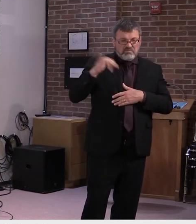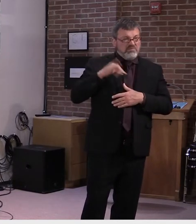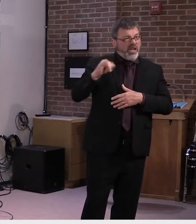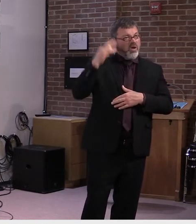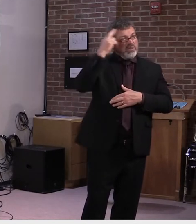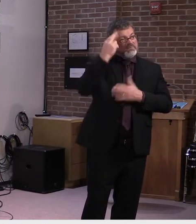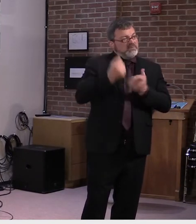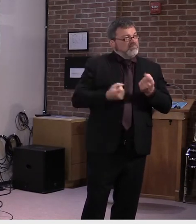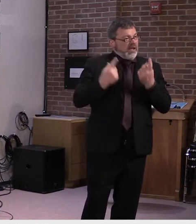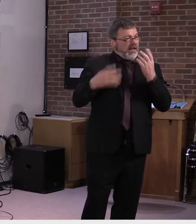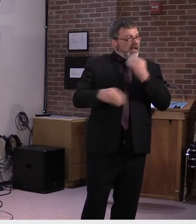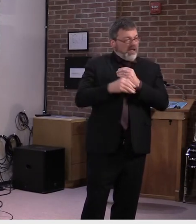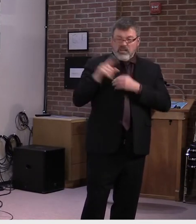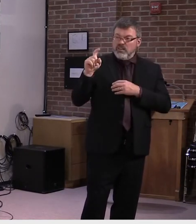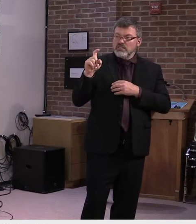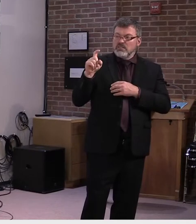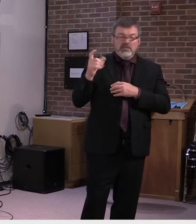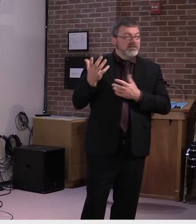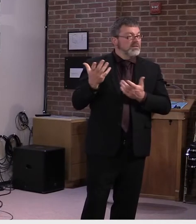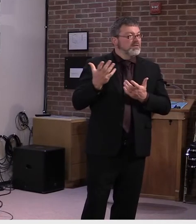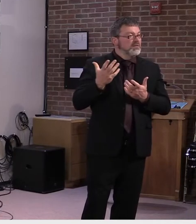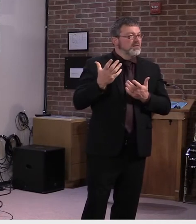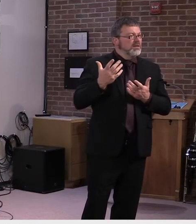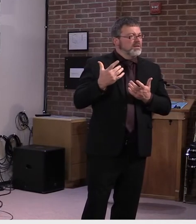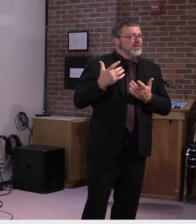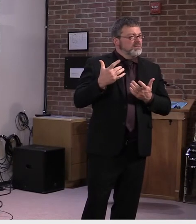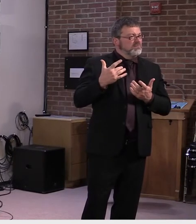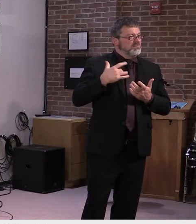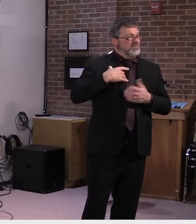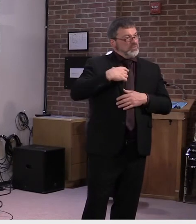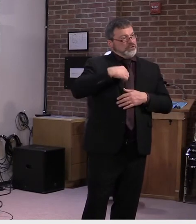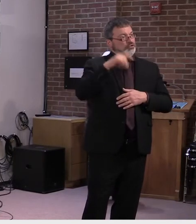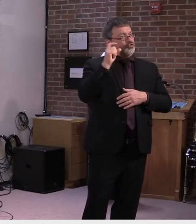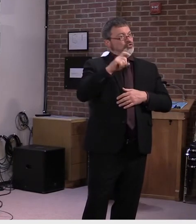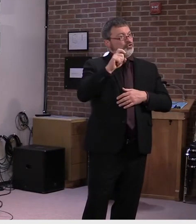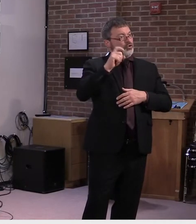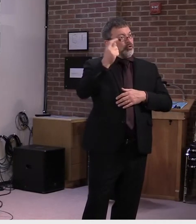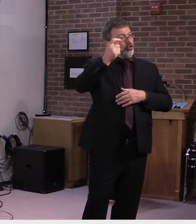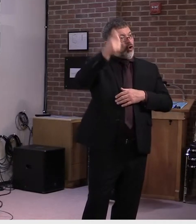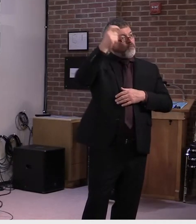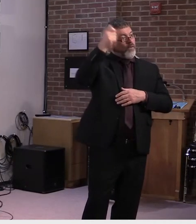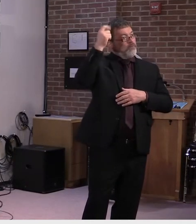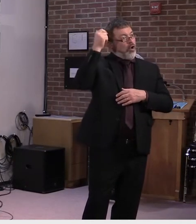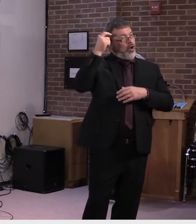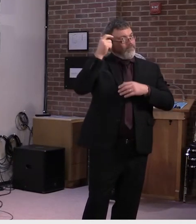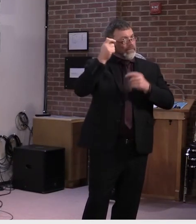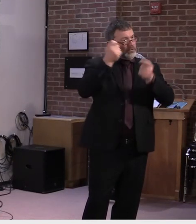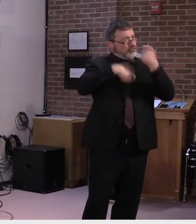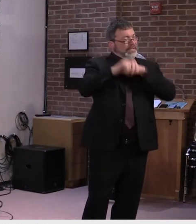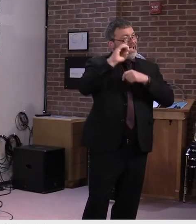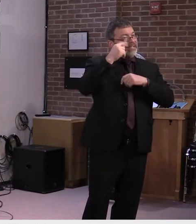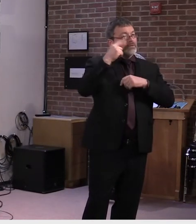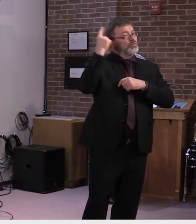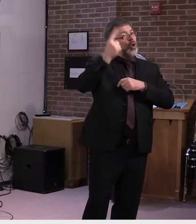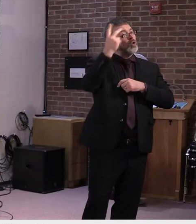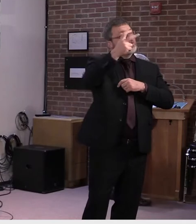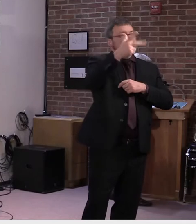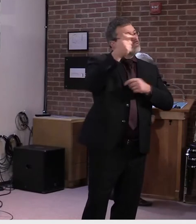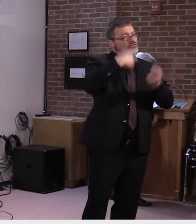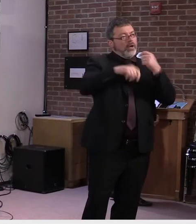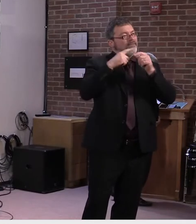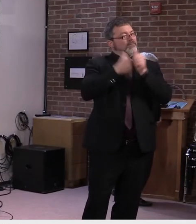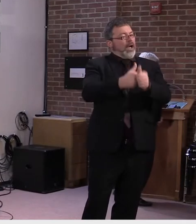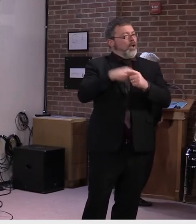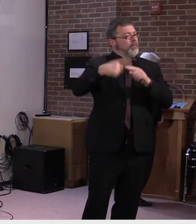state to, to, to renumber the exits? How much is it costing local businesses having to redo their signs, their websites, their